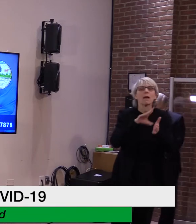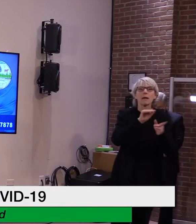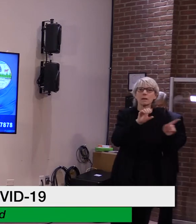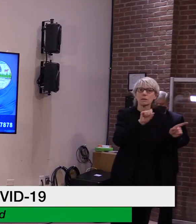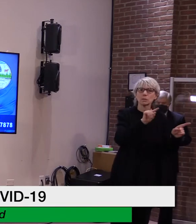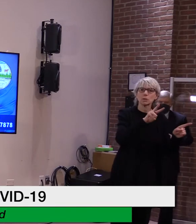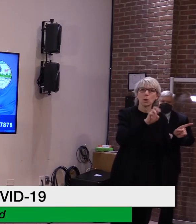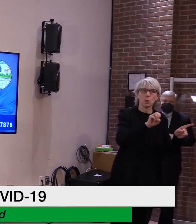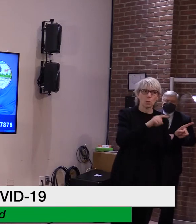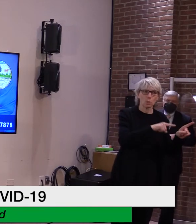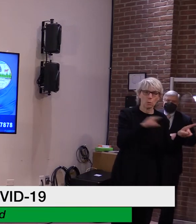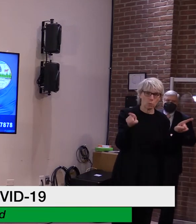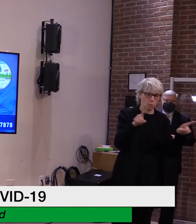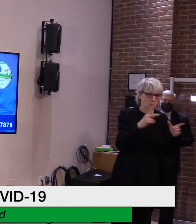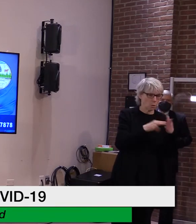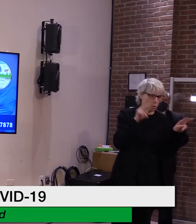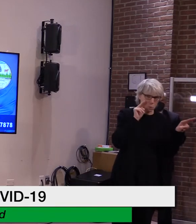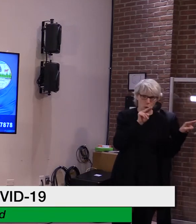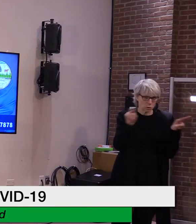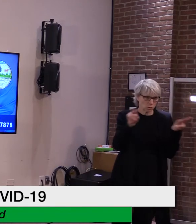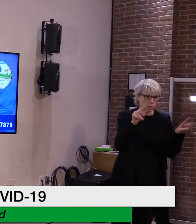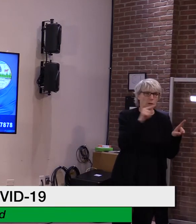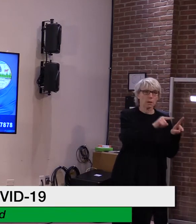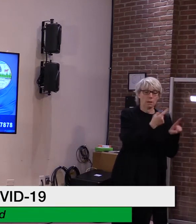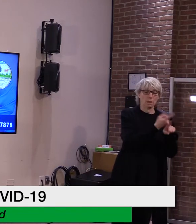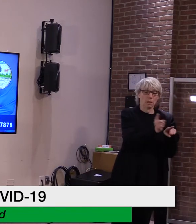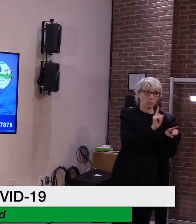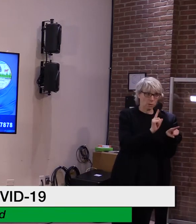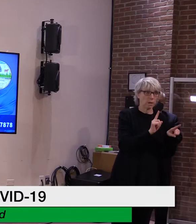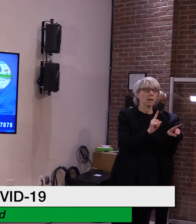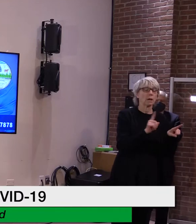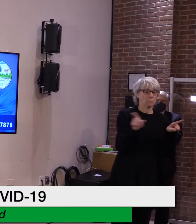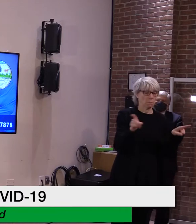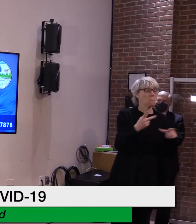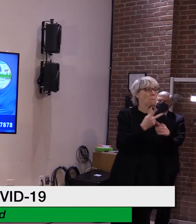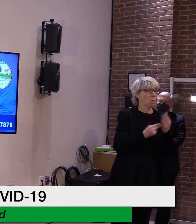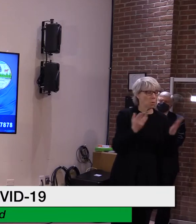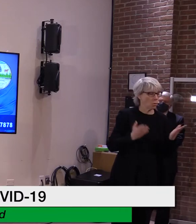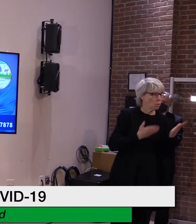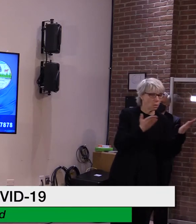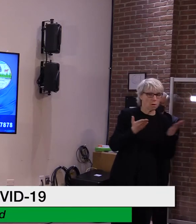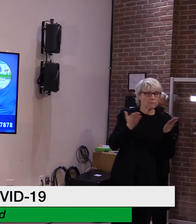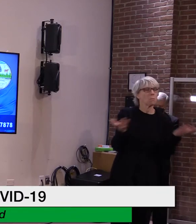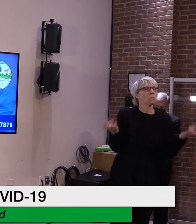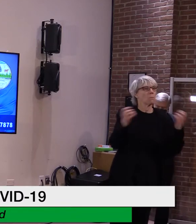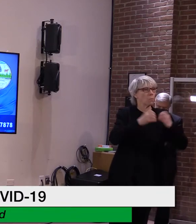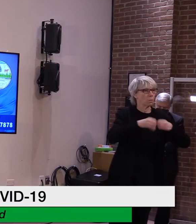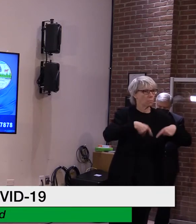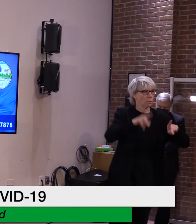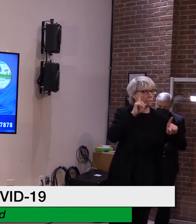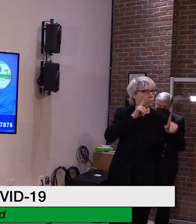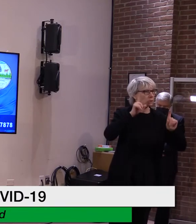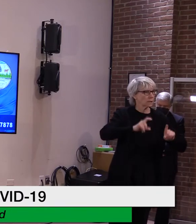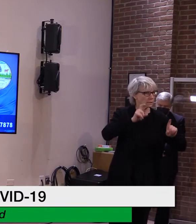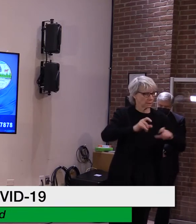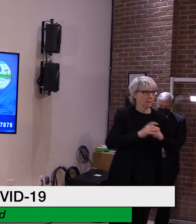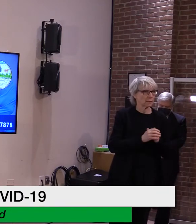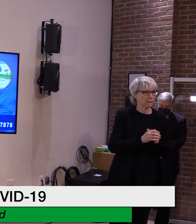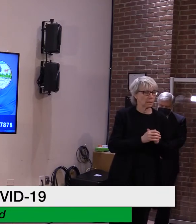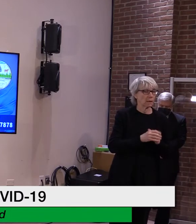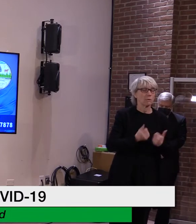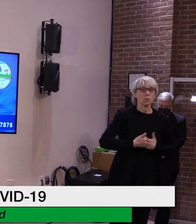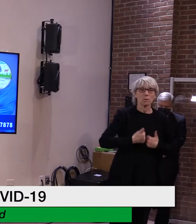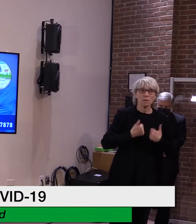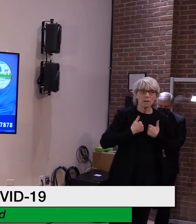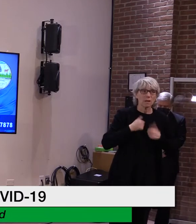additional COVID testing opportunities last week and over this past weekend. We encourage people in those areas